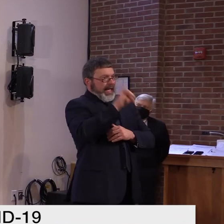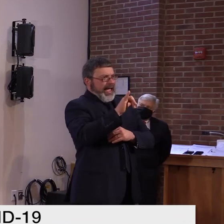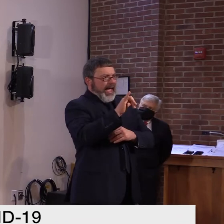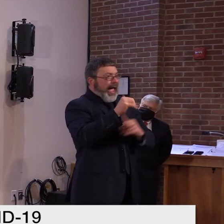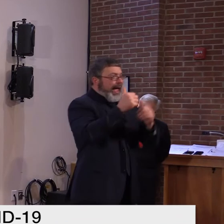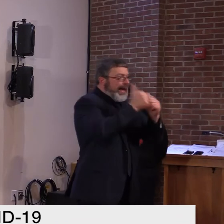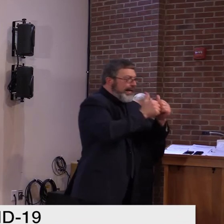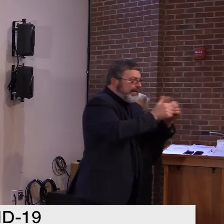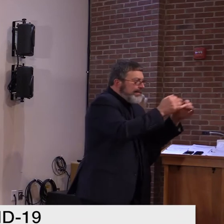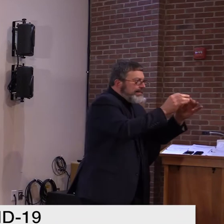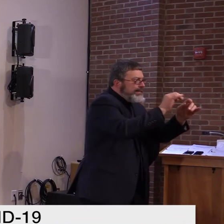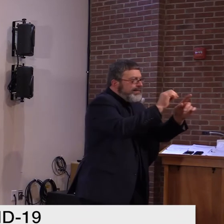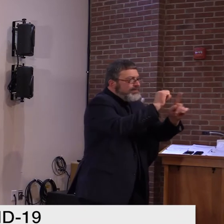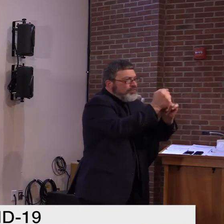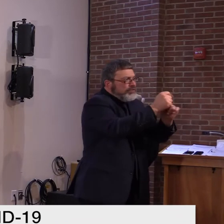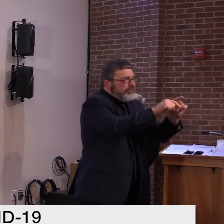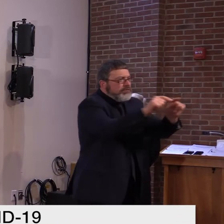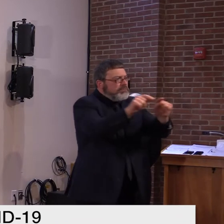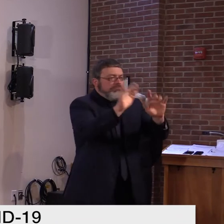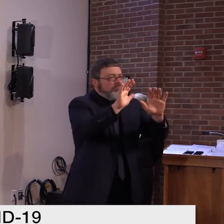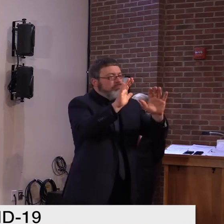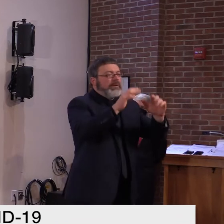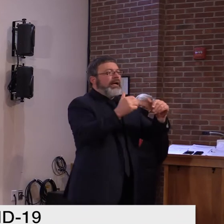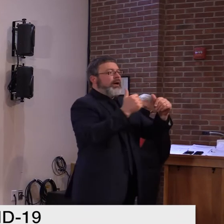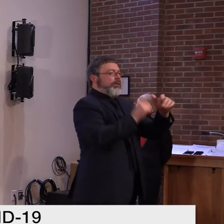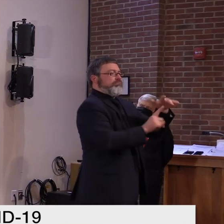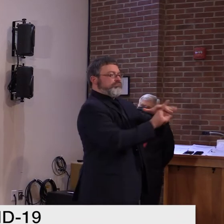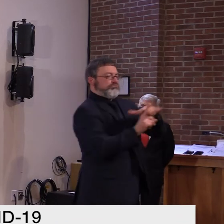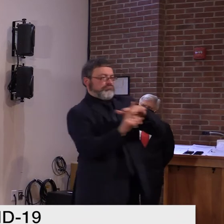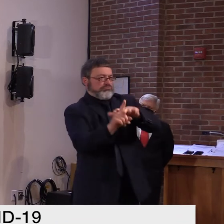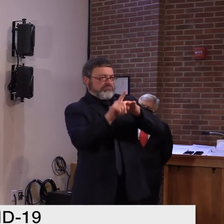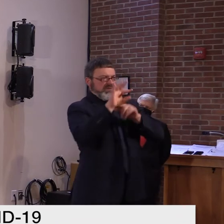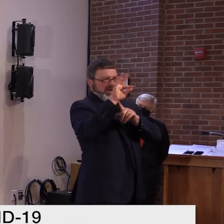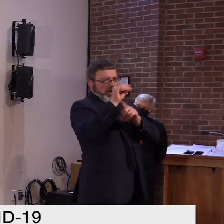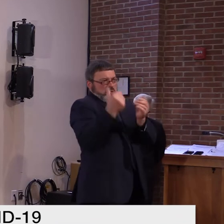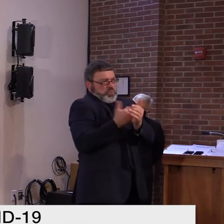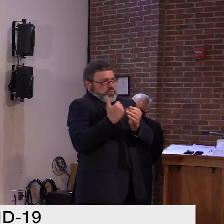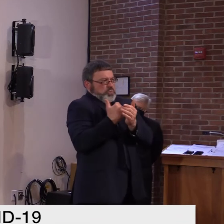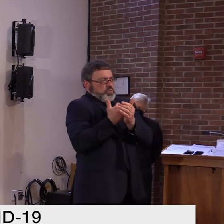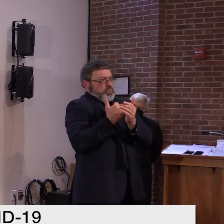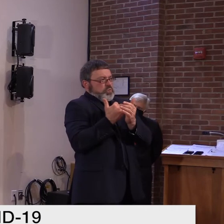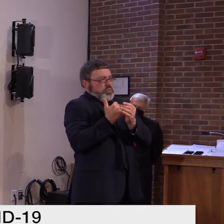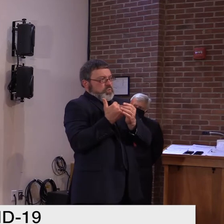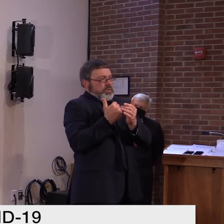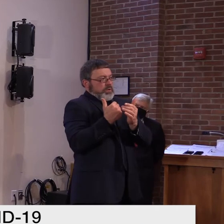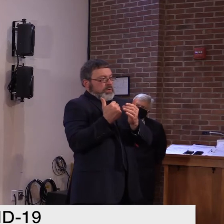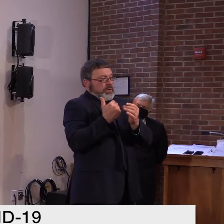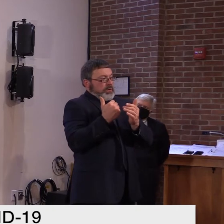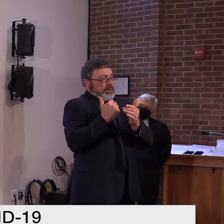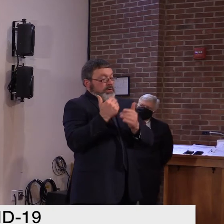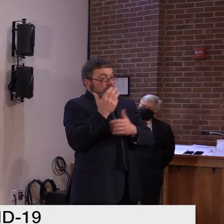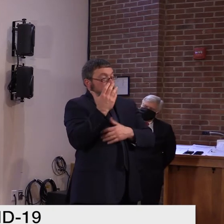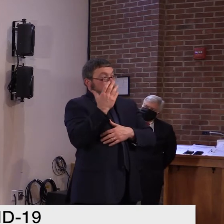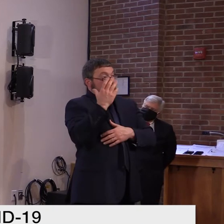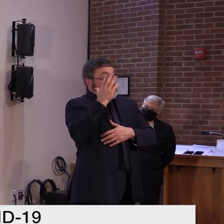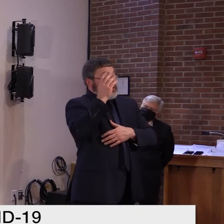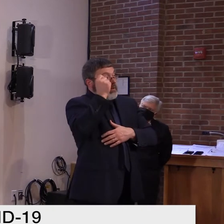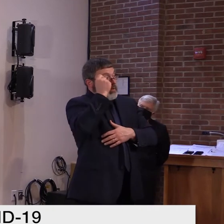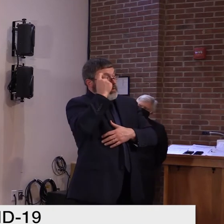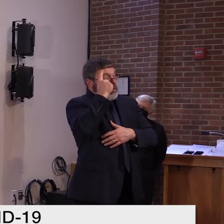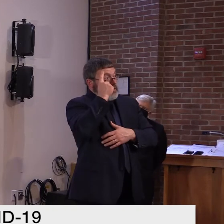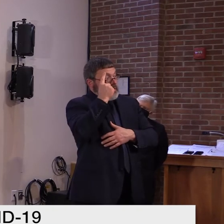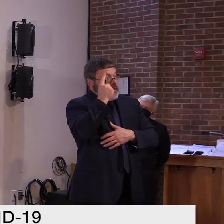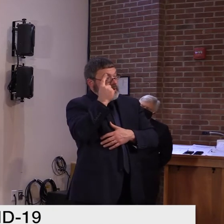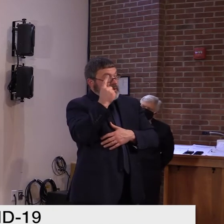The thing we've learned is that the cases are growing a little faster than anyone would have anticipated. But more importantly,